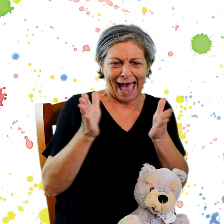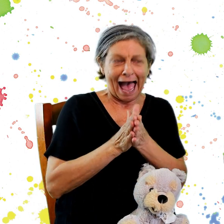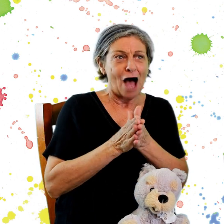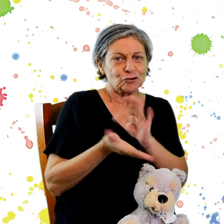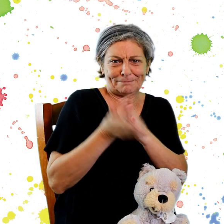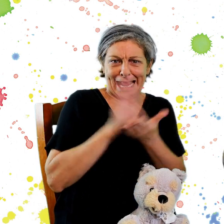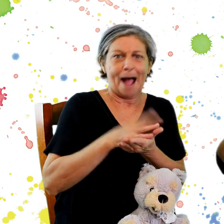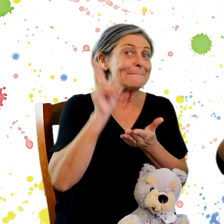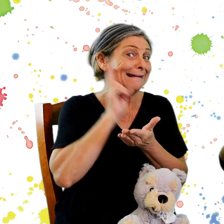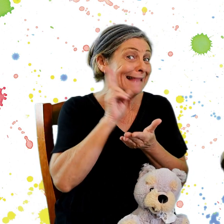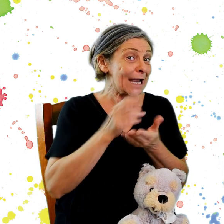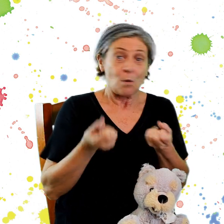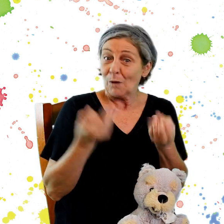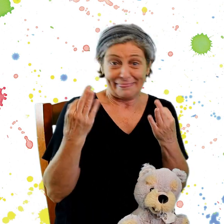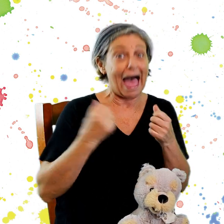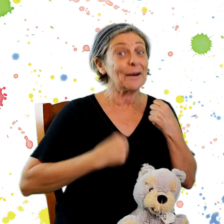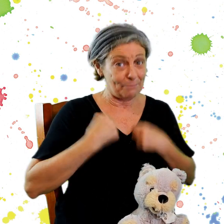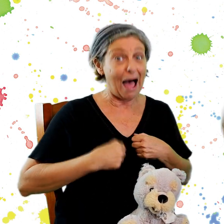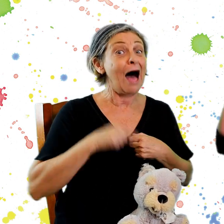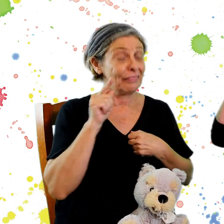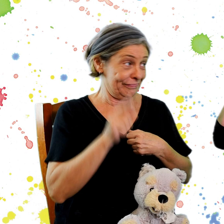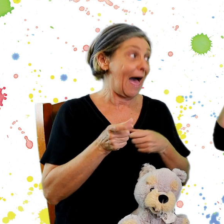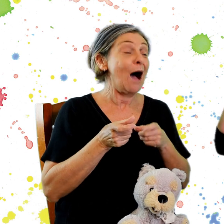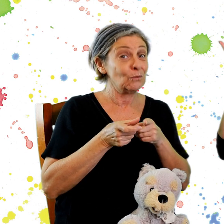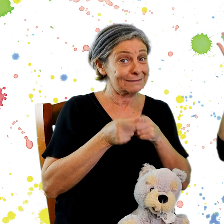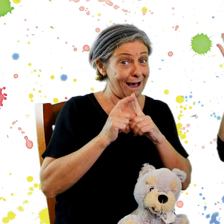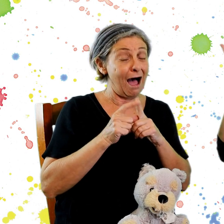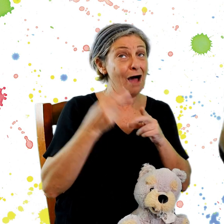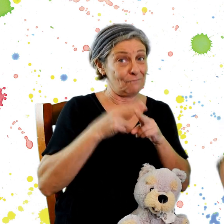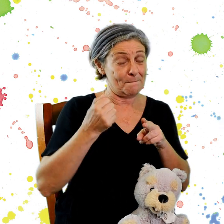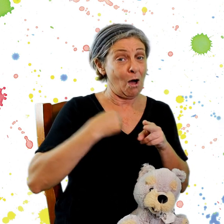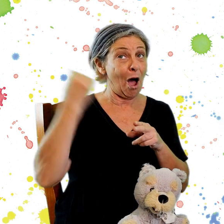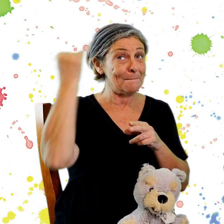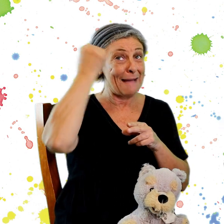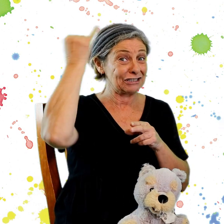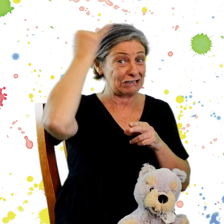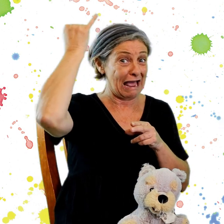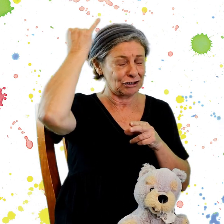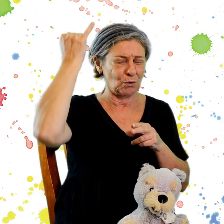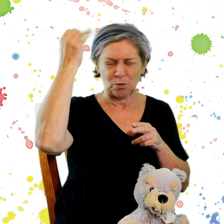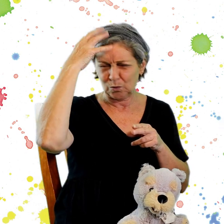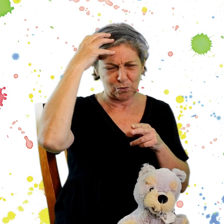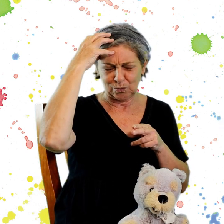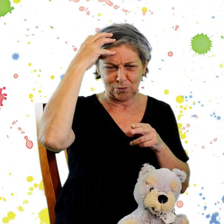could get clean without having a bath. So my imagination was really stretched, but I made it.